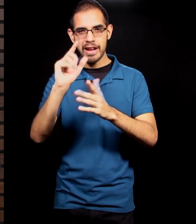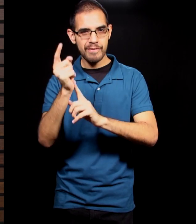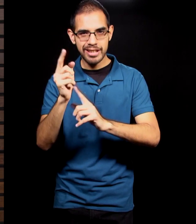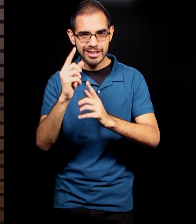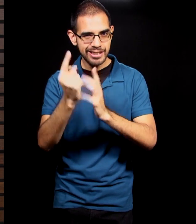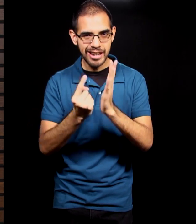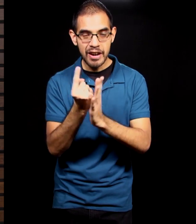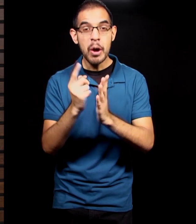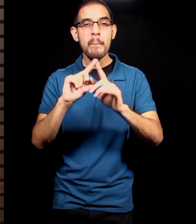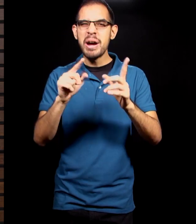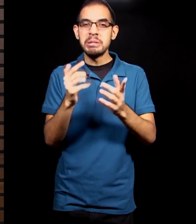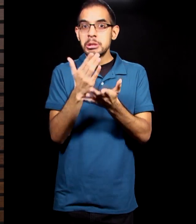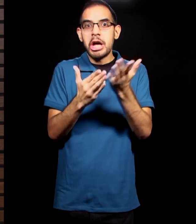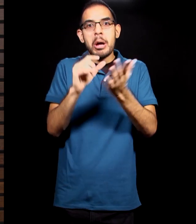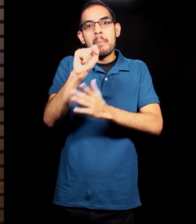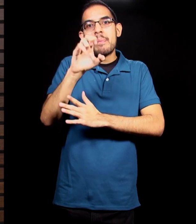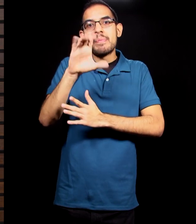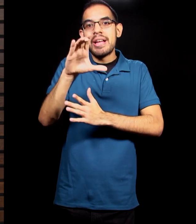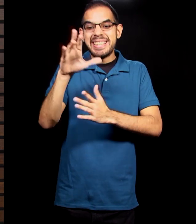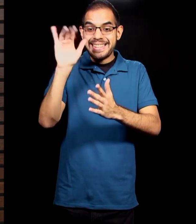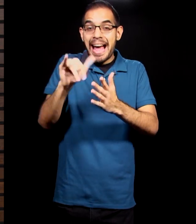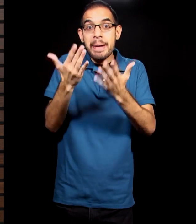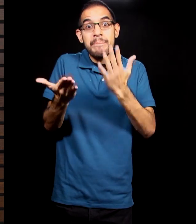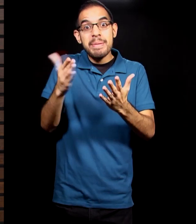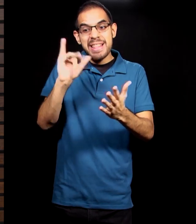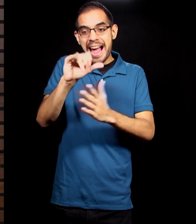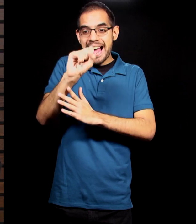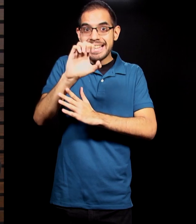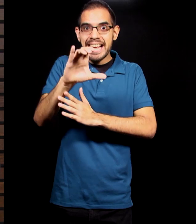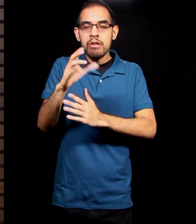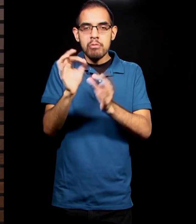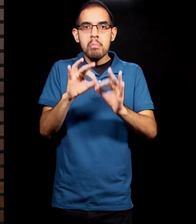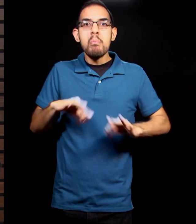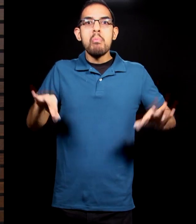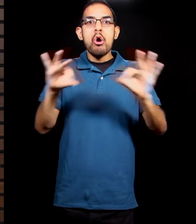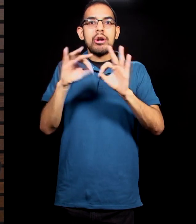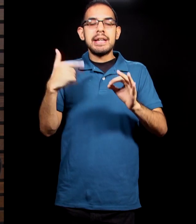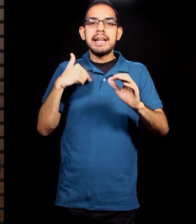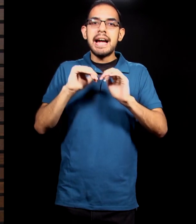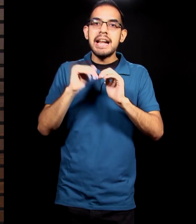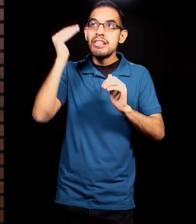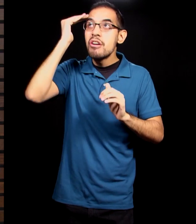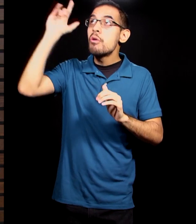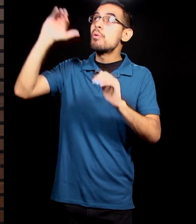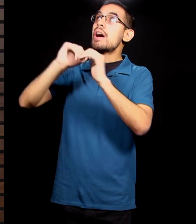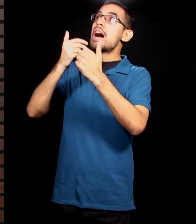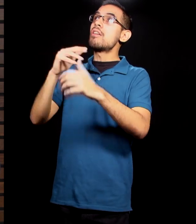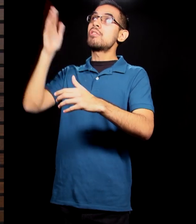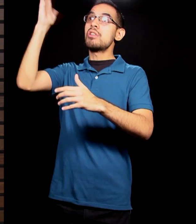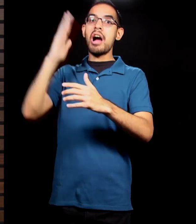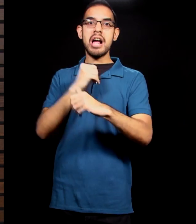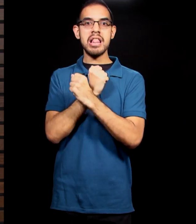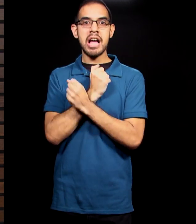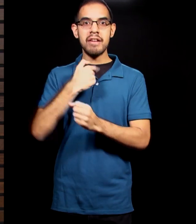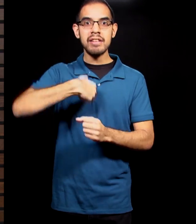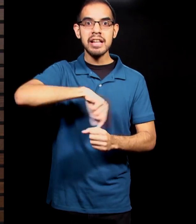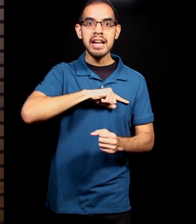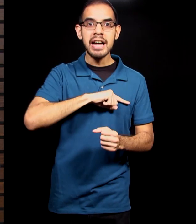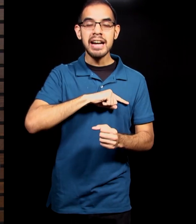seconds where they heard that God loves them. But last week, we had over 27,000 people engage in some way with us